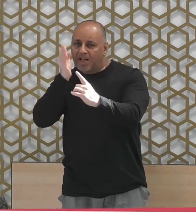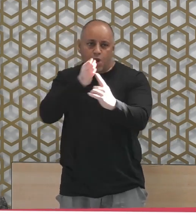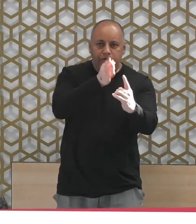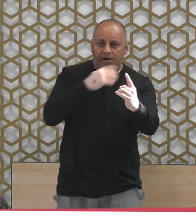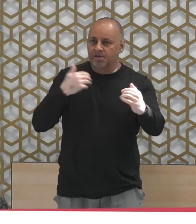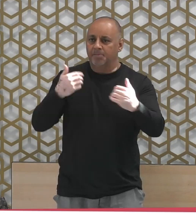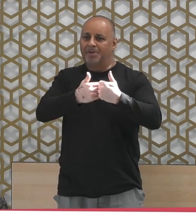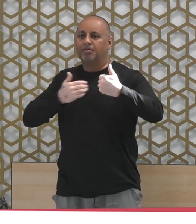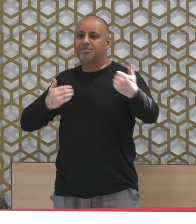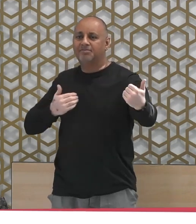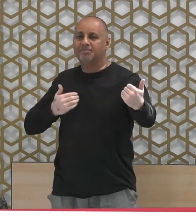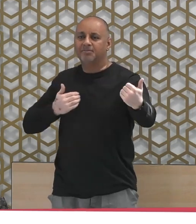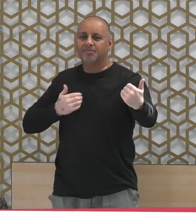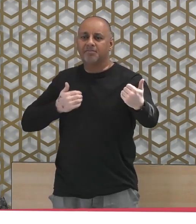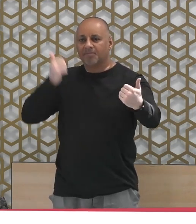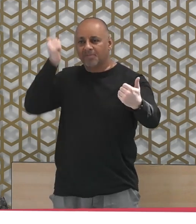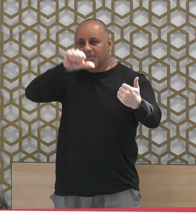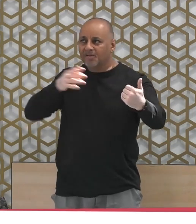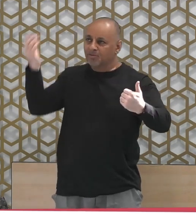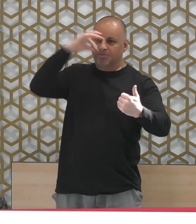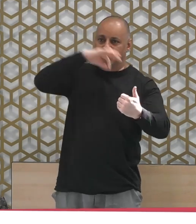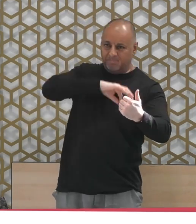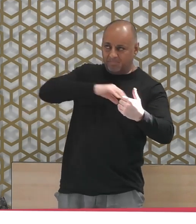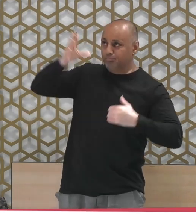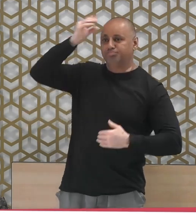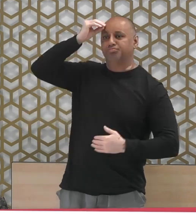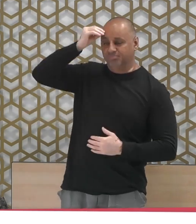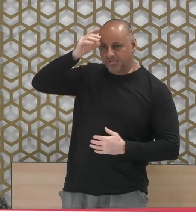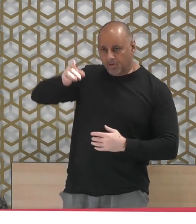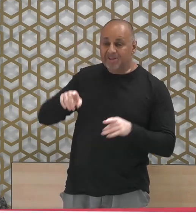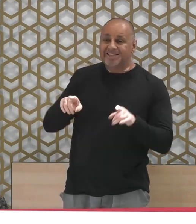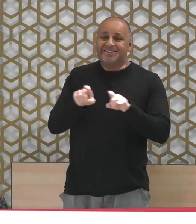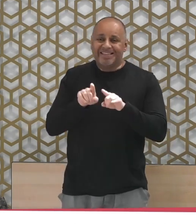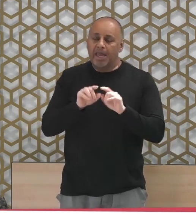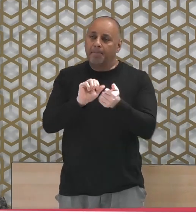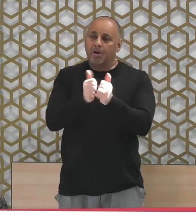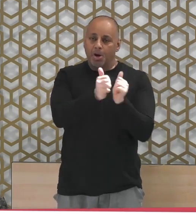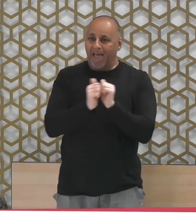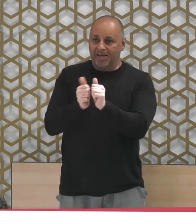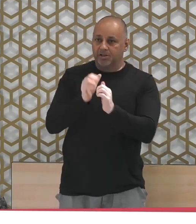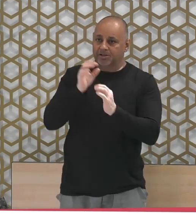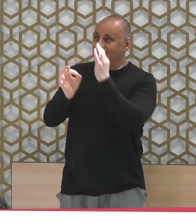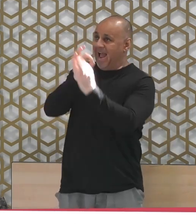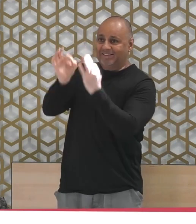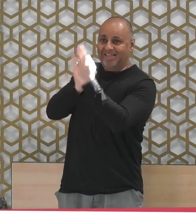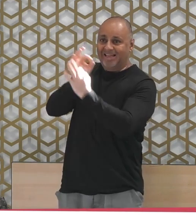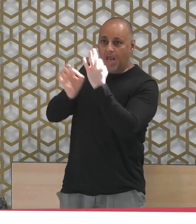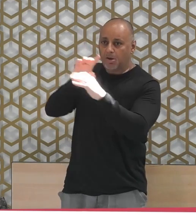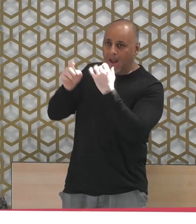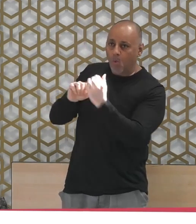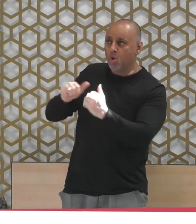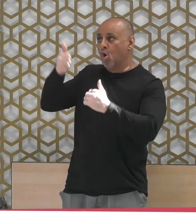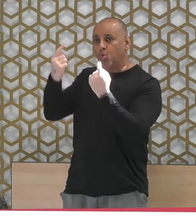about that what would bring them closer to Allah sallallahu alayhi All that was considered righteous.